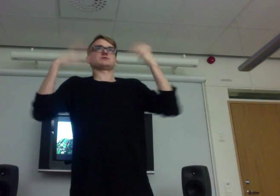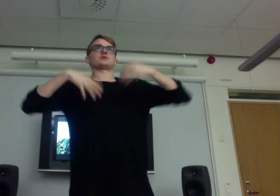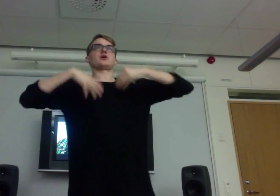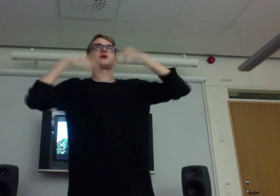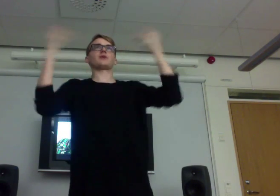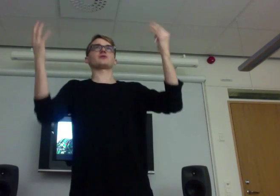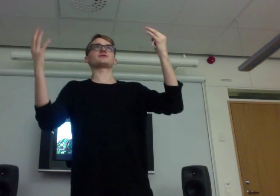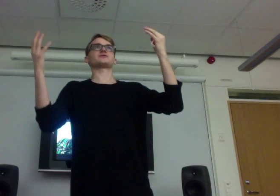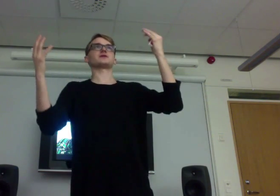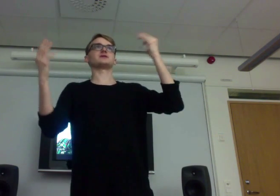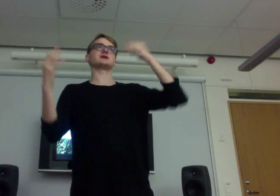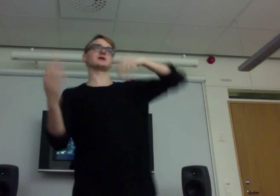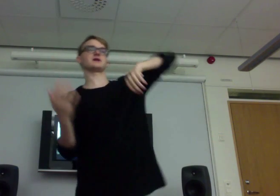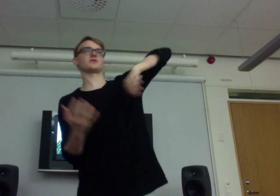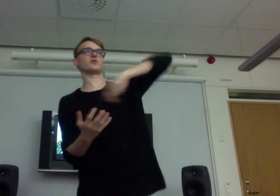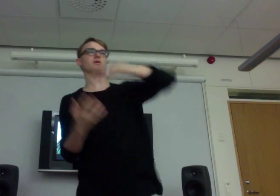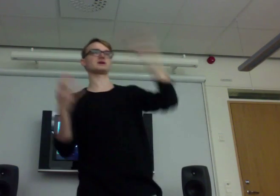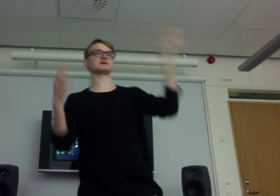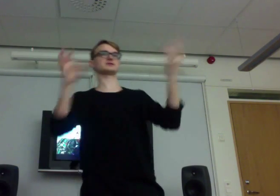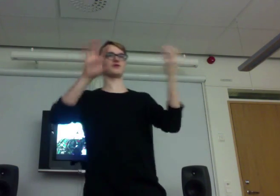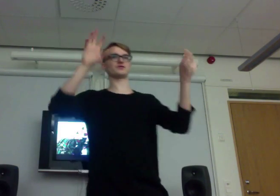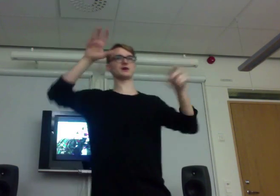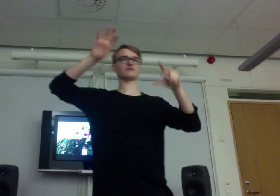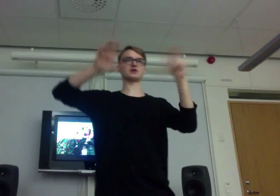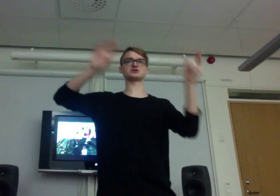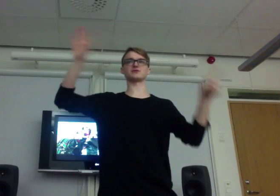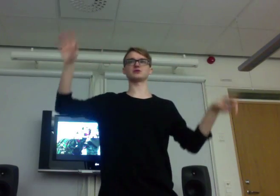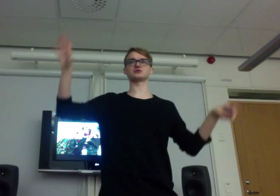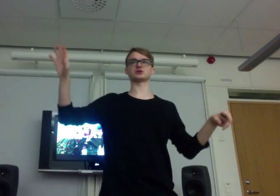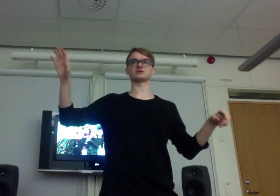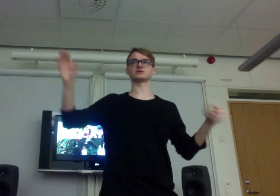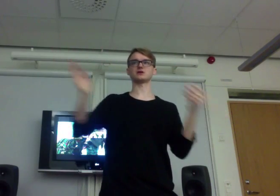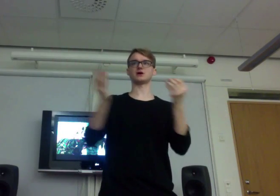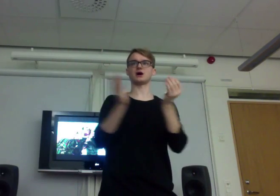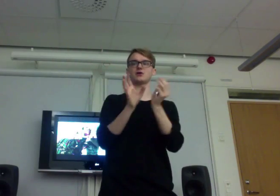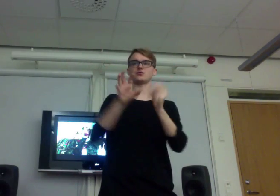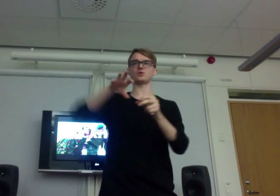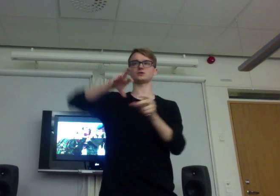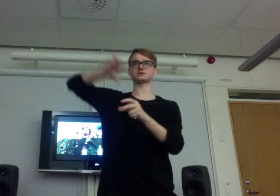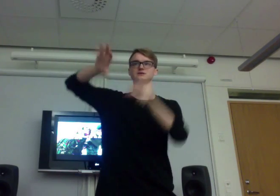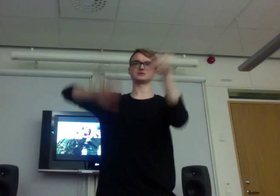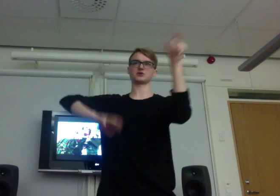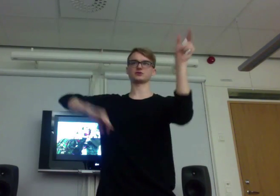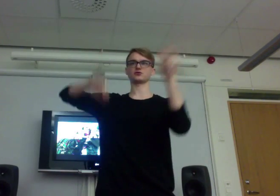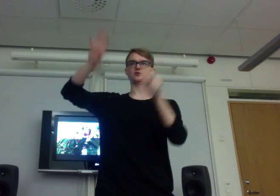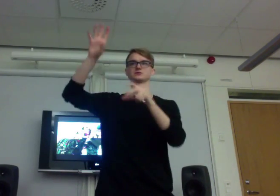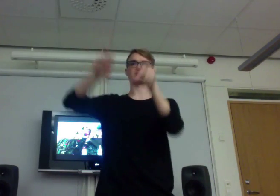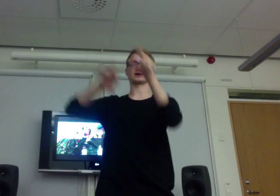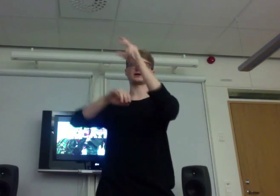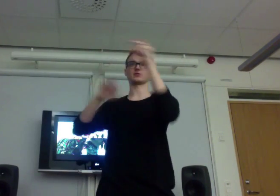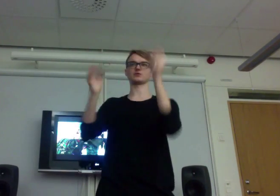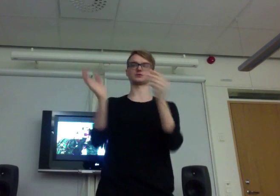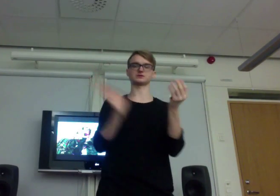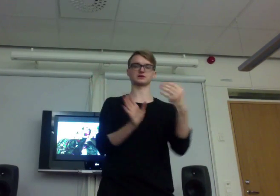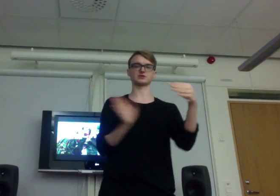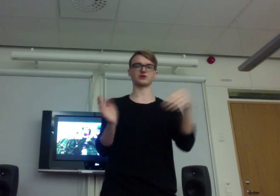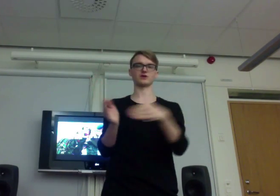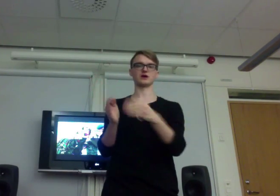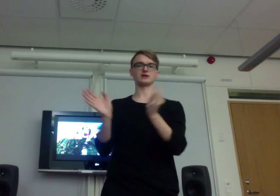Learn about the workings Of the French Revolution. How, what did certain groups think? And what was the sort of, The